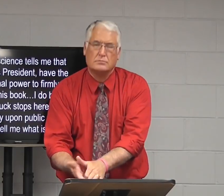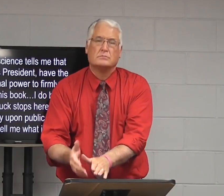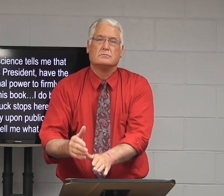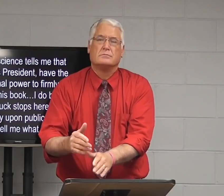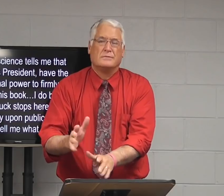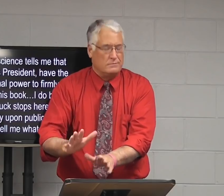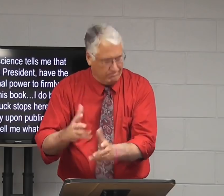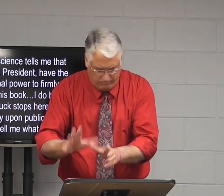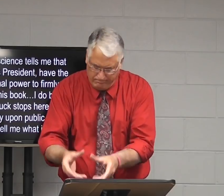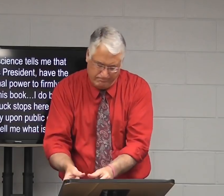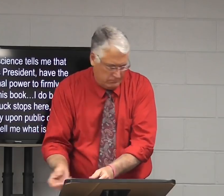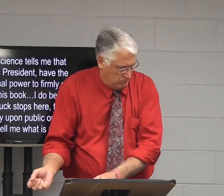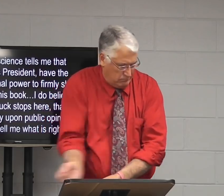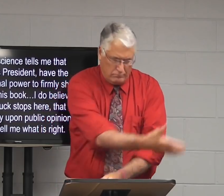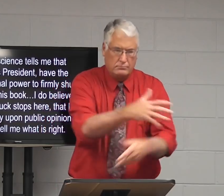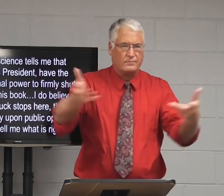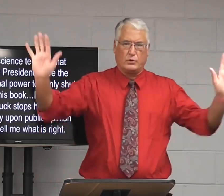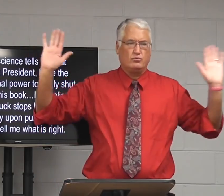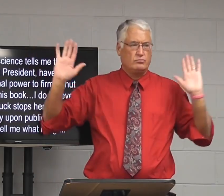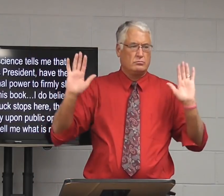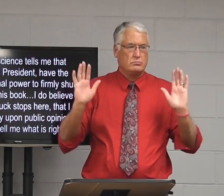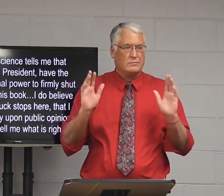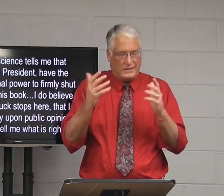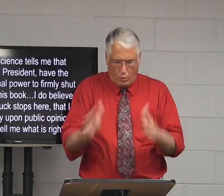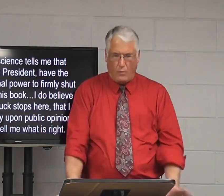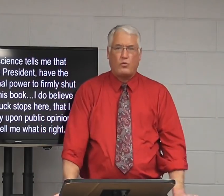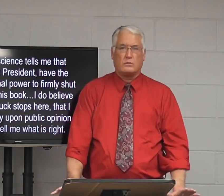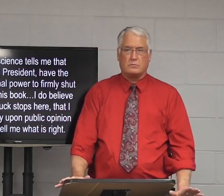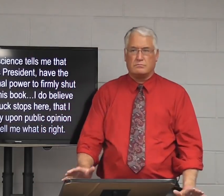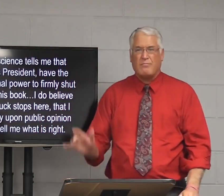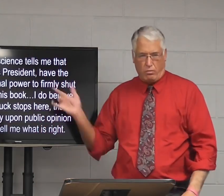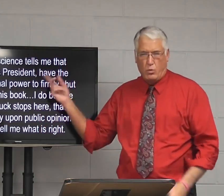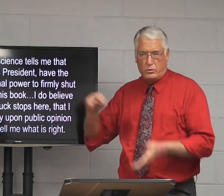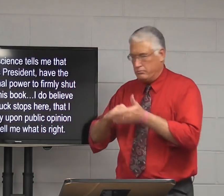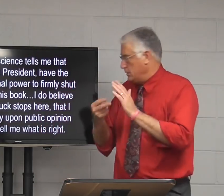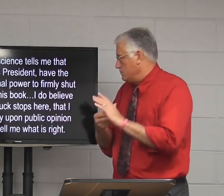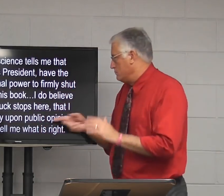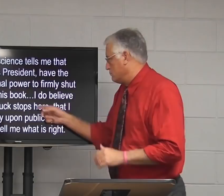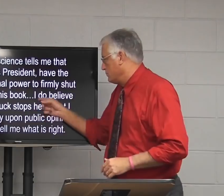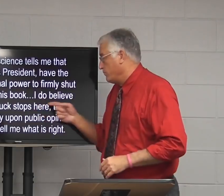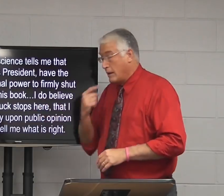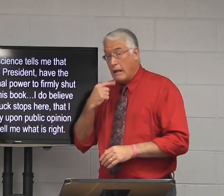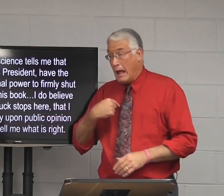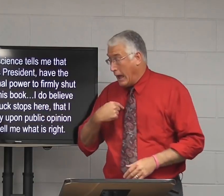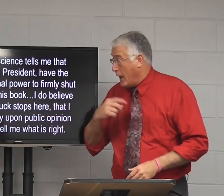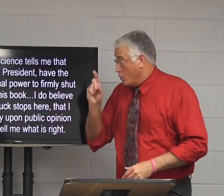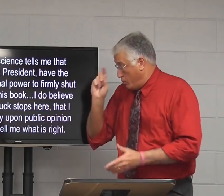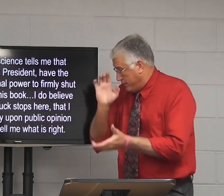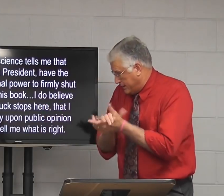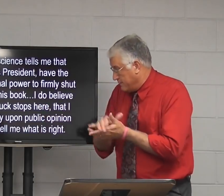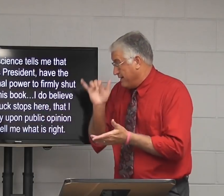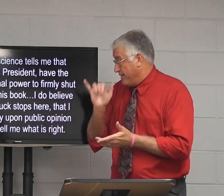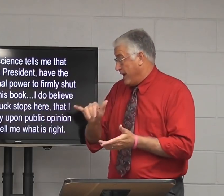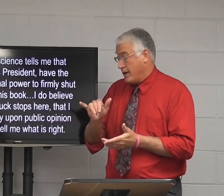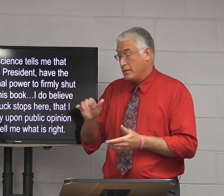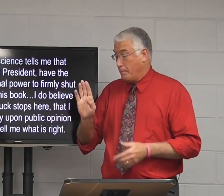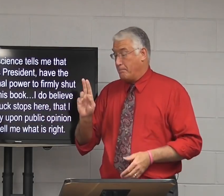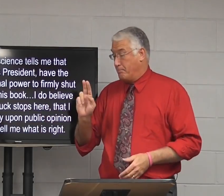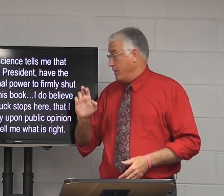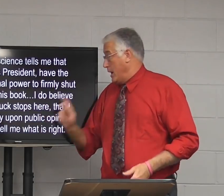and seal it and throw it away and have it be over. That's what he was talking about. So, I do believe